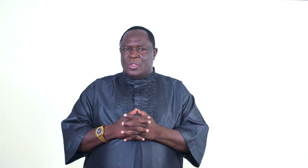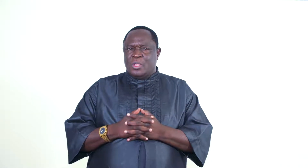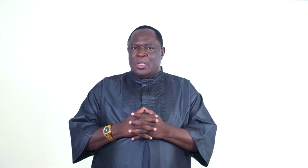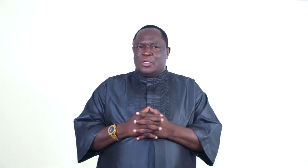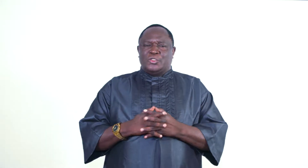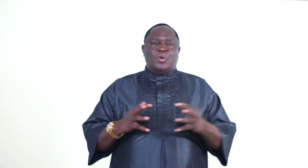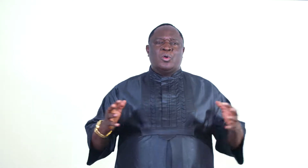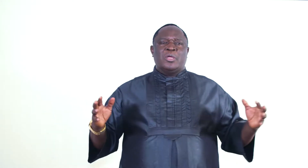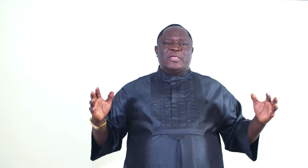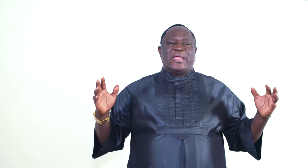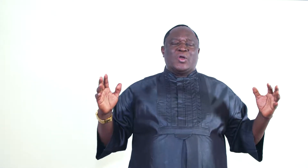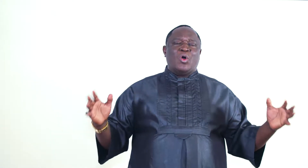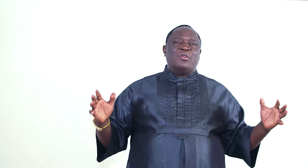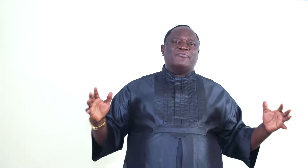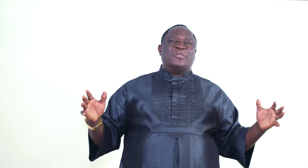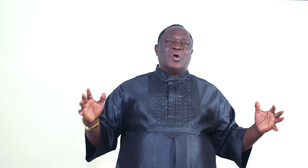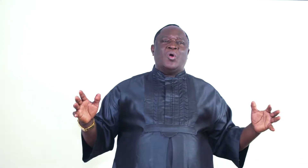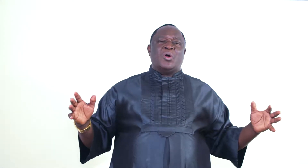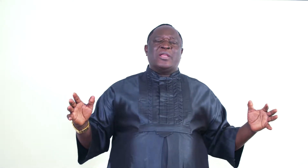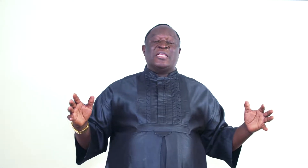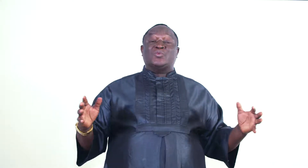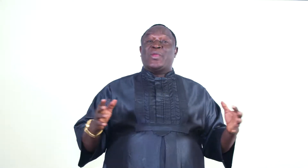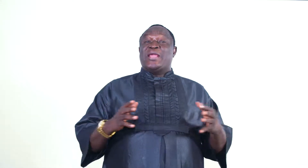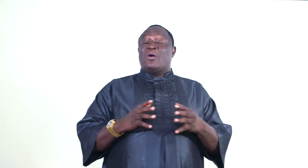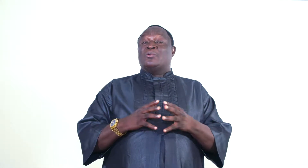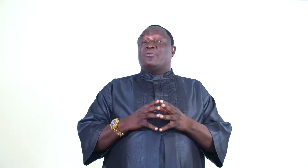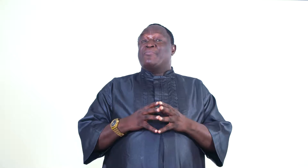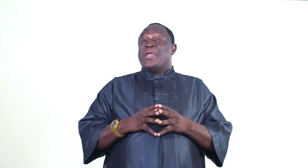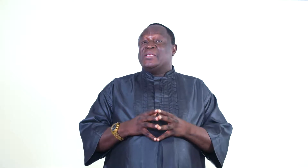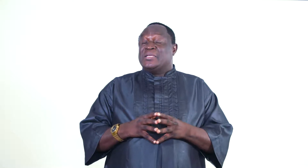So, the call of God is without repentance.